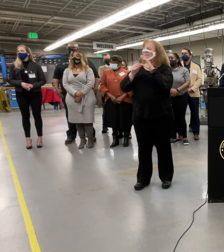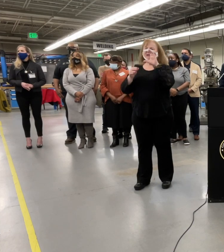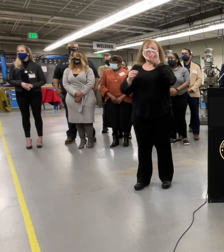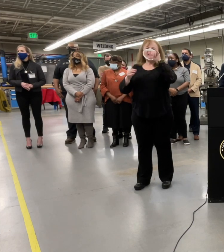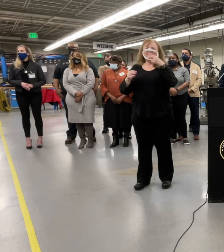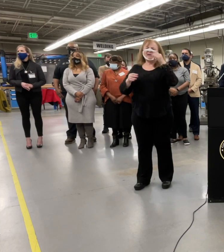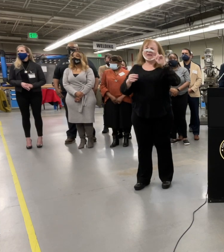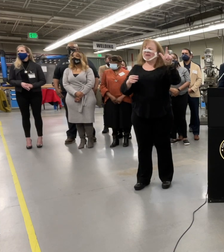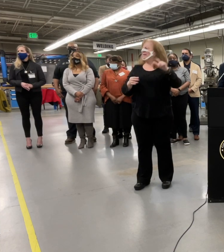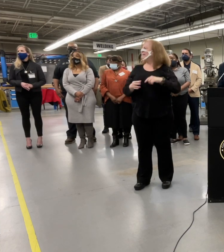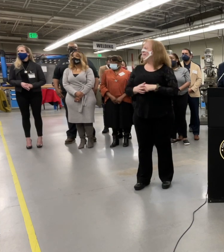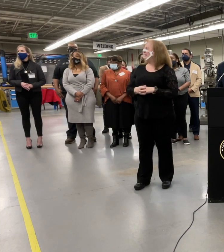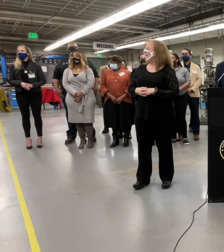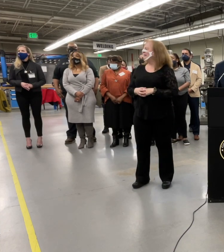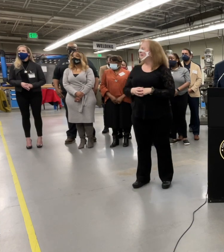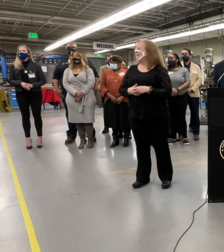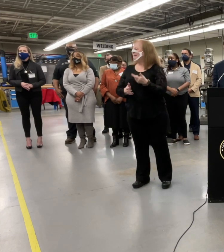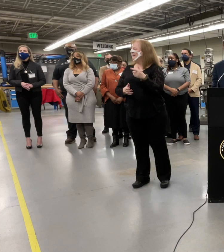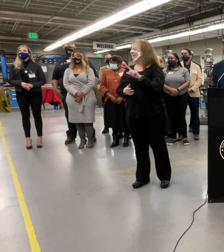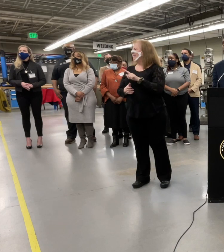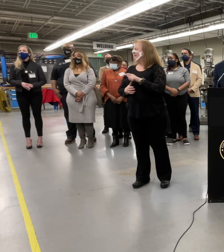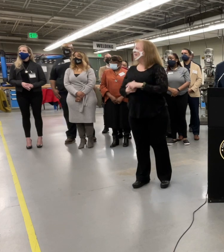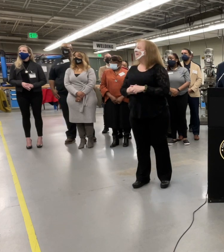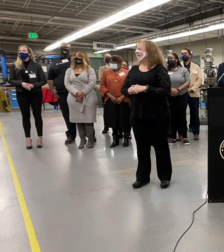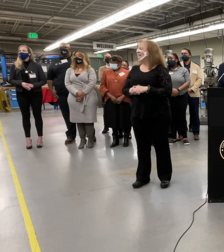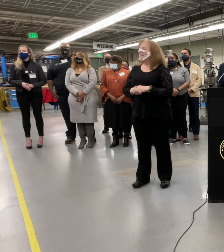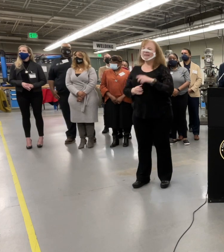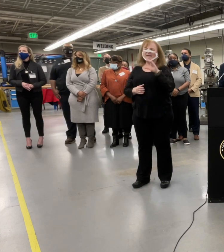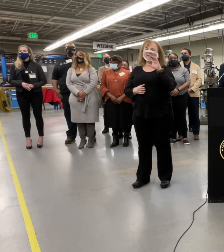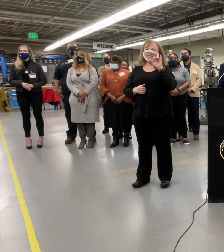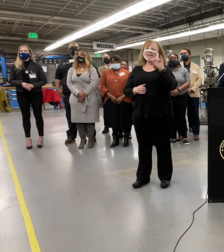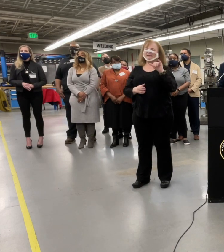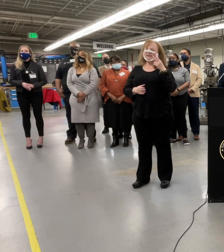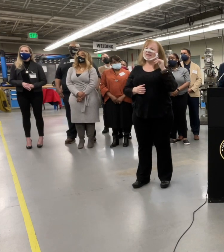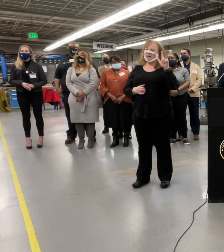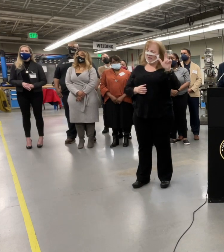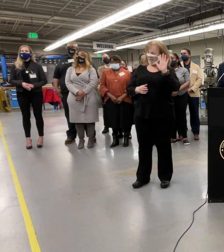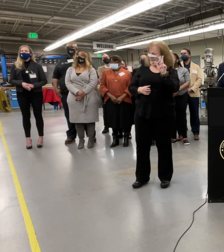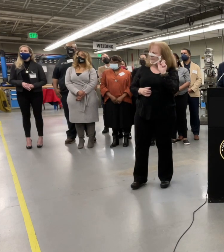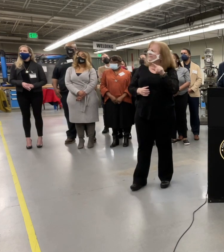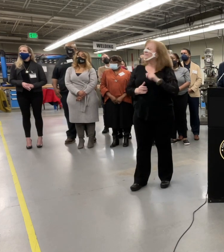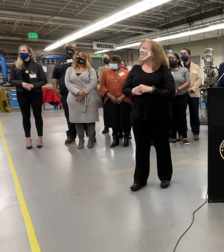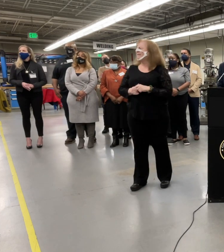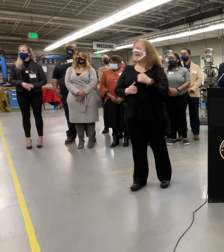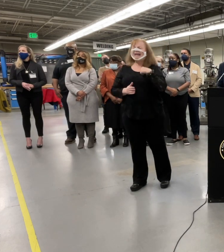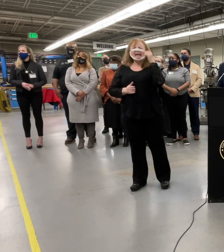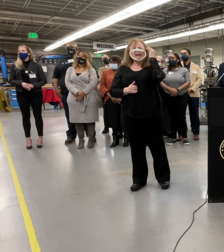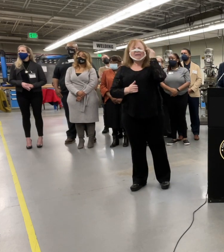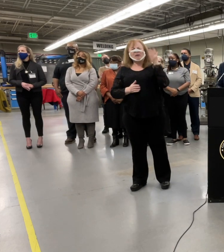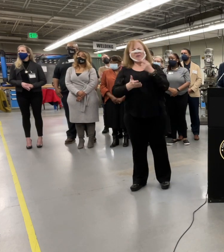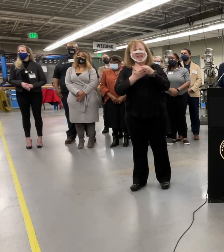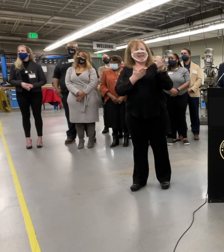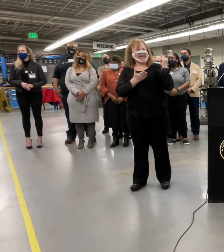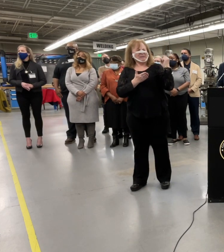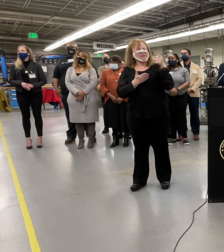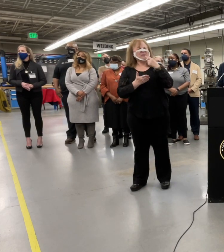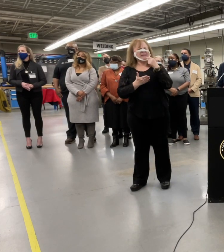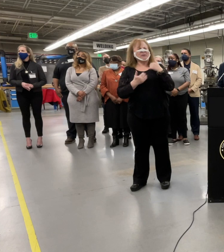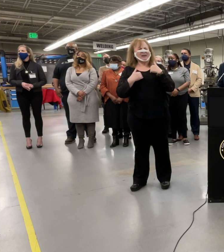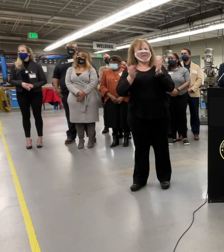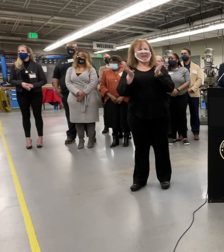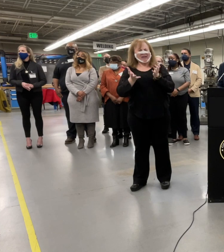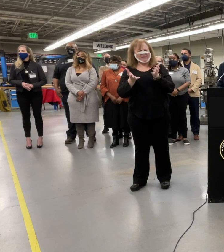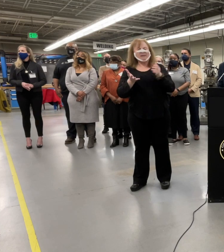Hold on, hold on. Go ahead. You're good now. It's green. About City Hall, I know that last week, I think you said you were having